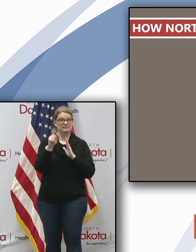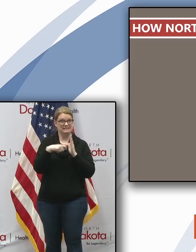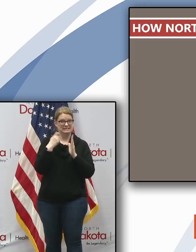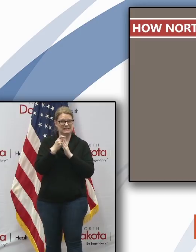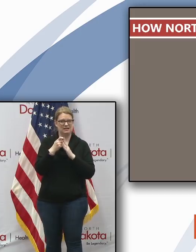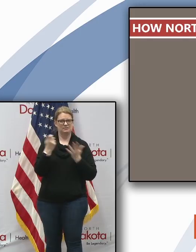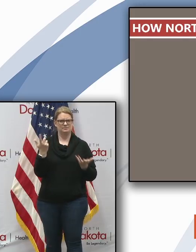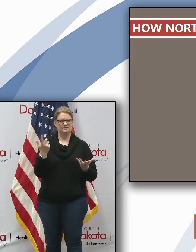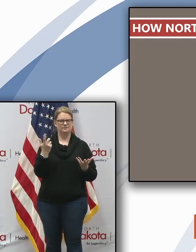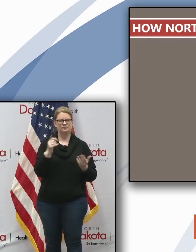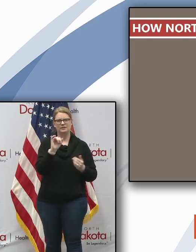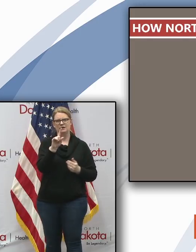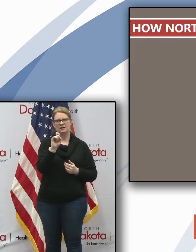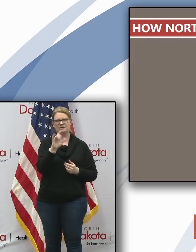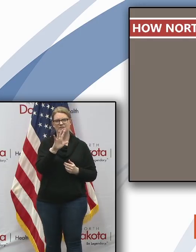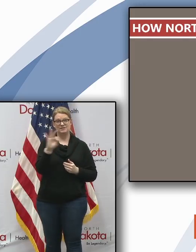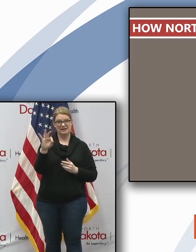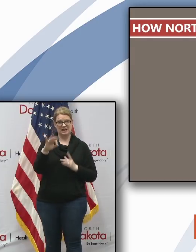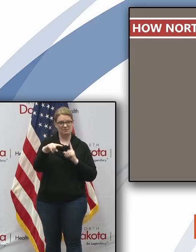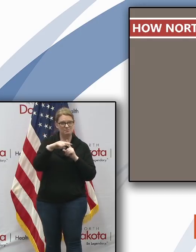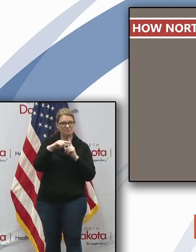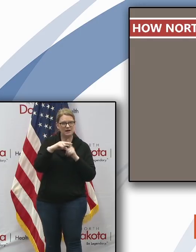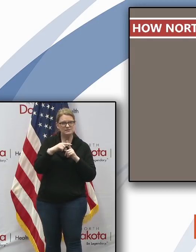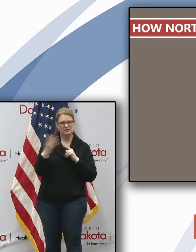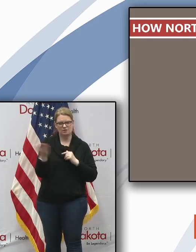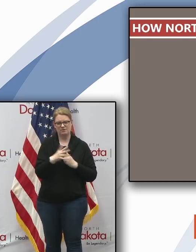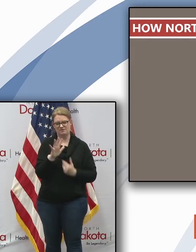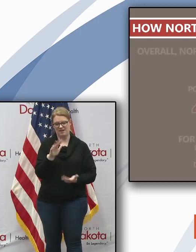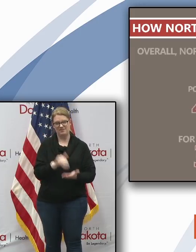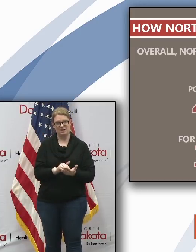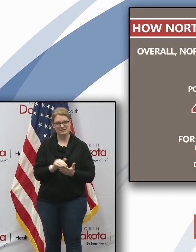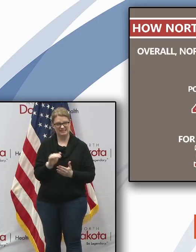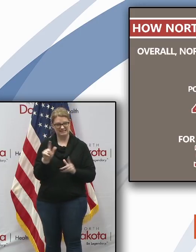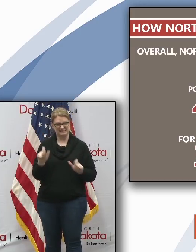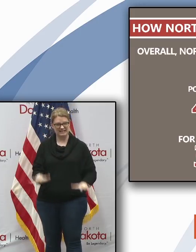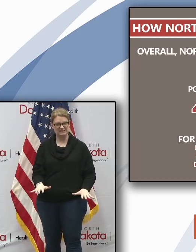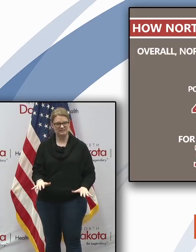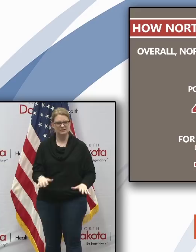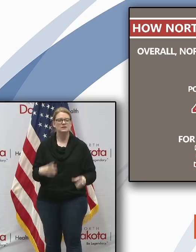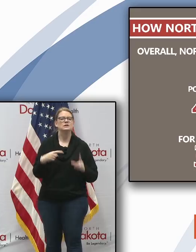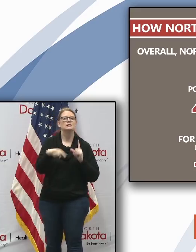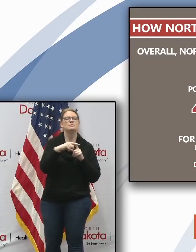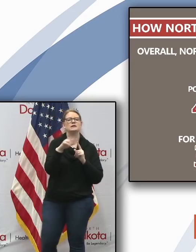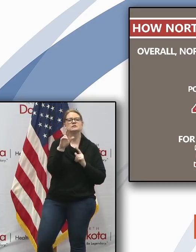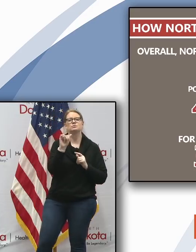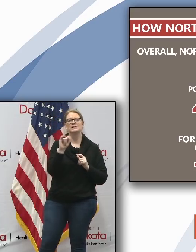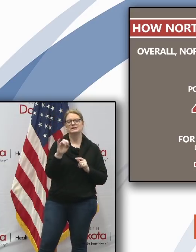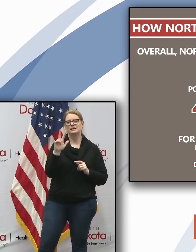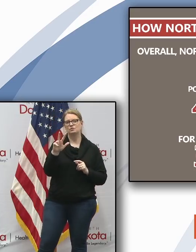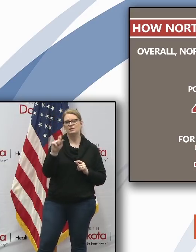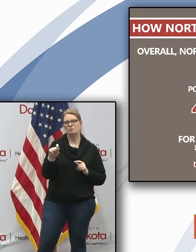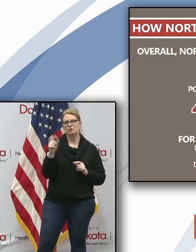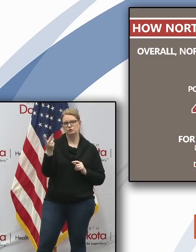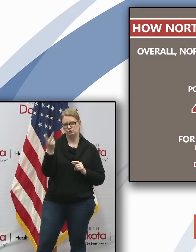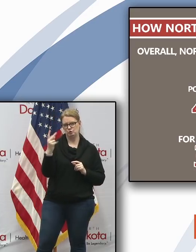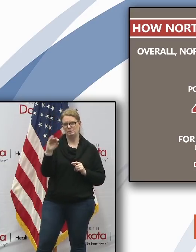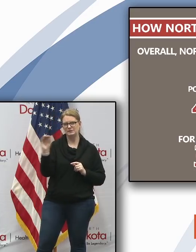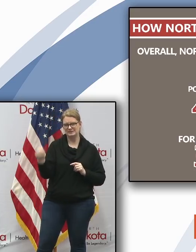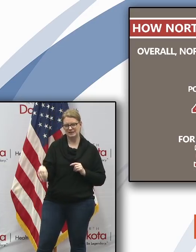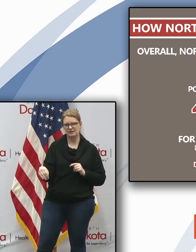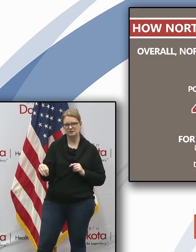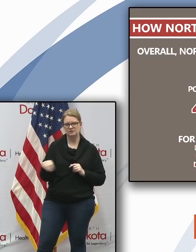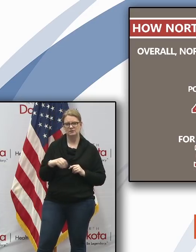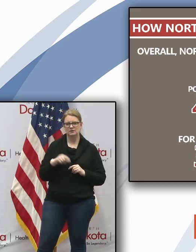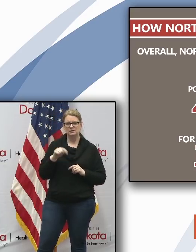159 positives out of nearly 5 000 tests that's a positive rate of 3.2 percent we're tied